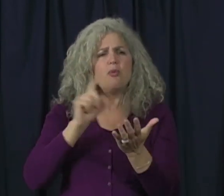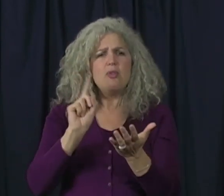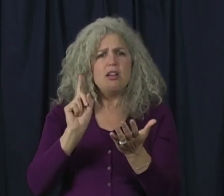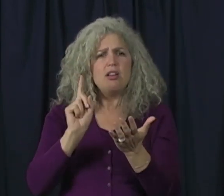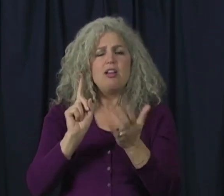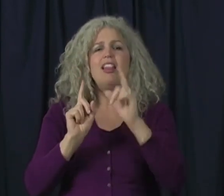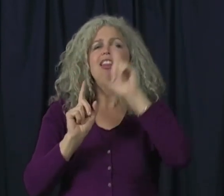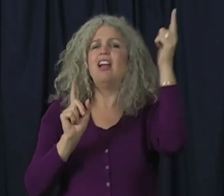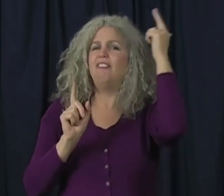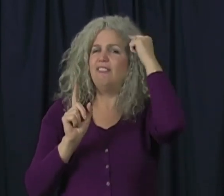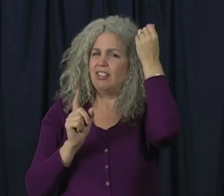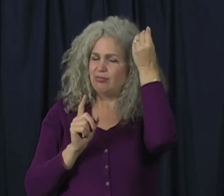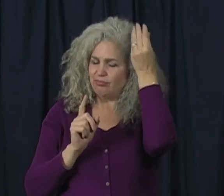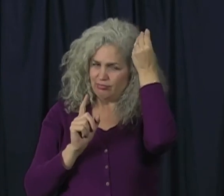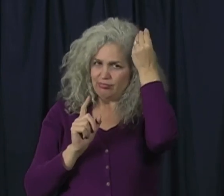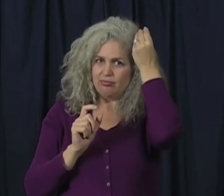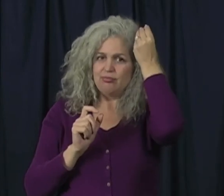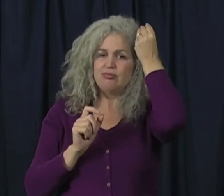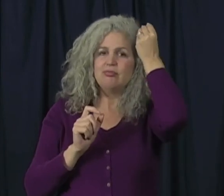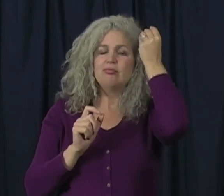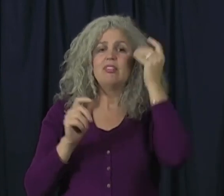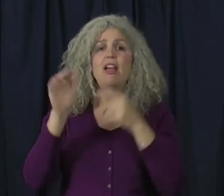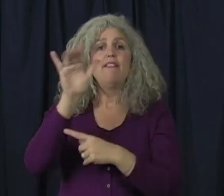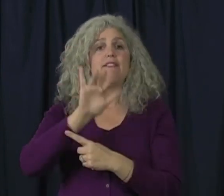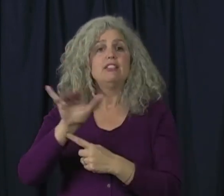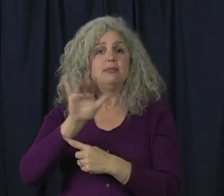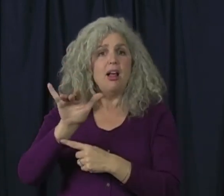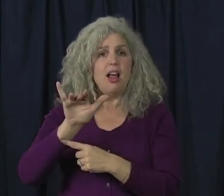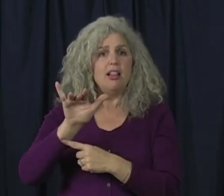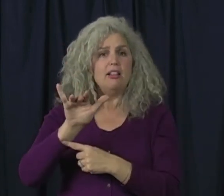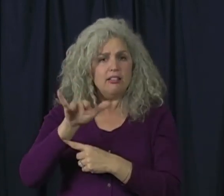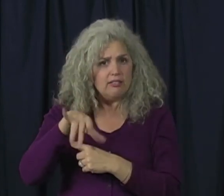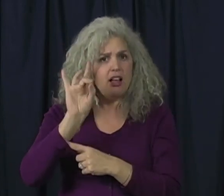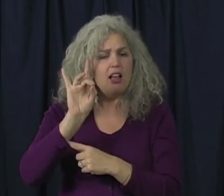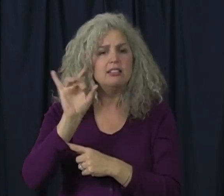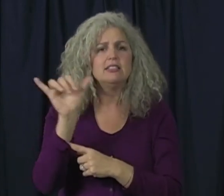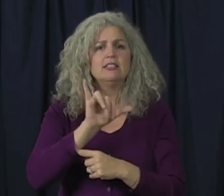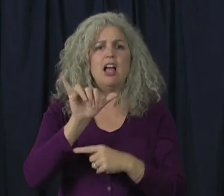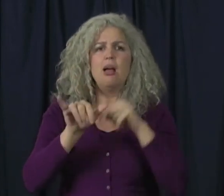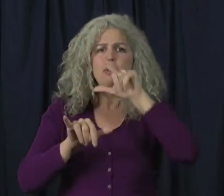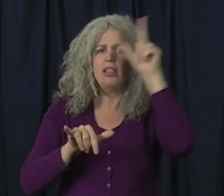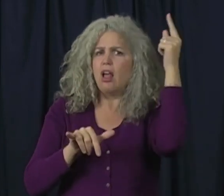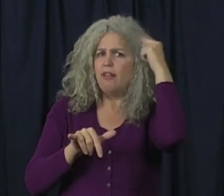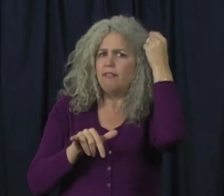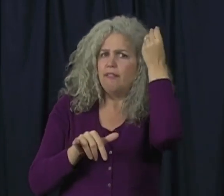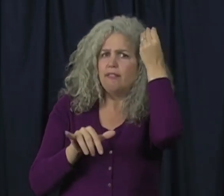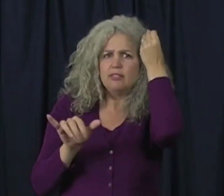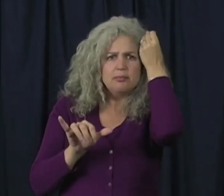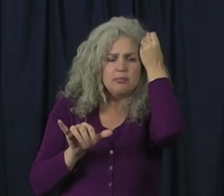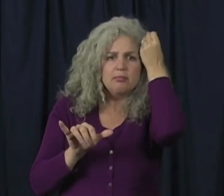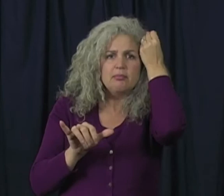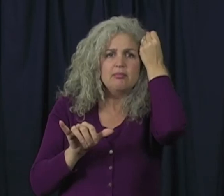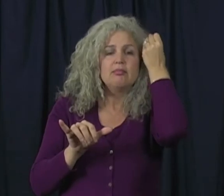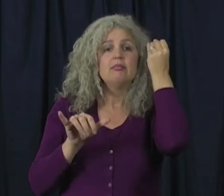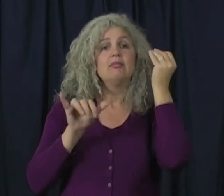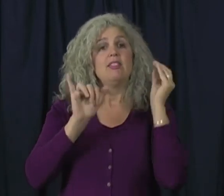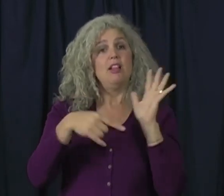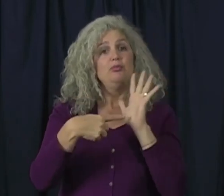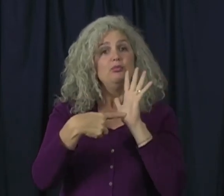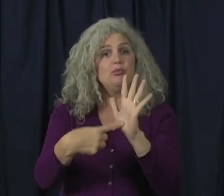of the brain. However, when you're reading, it activates the left interior frontal cortex, as does fingerspelling, activates the same